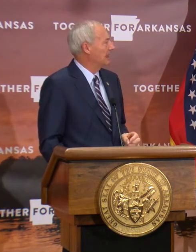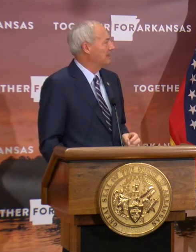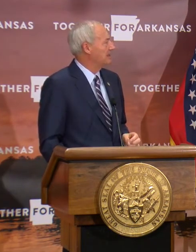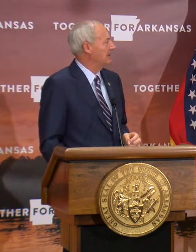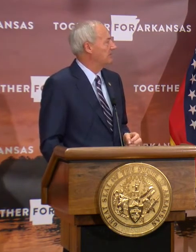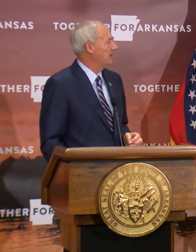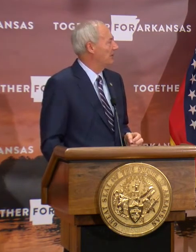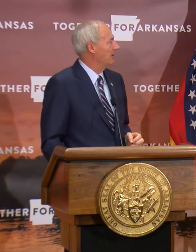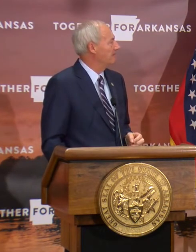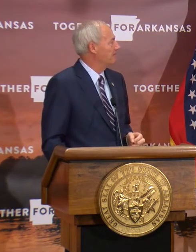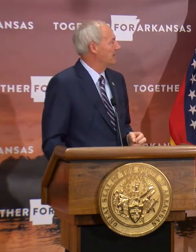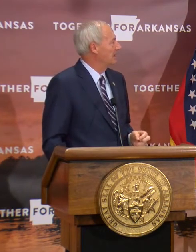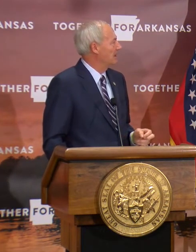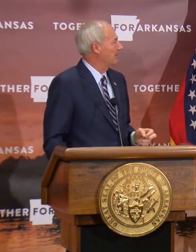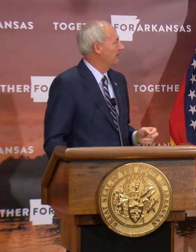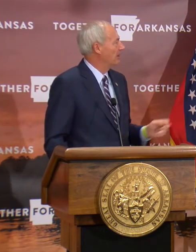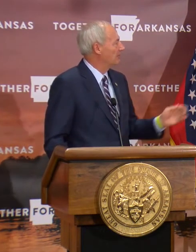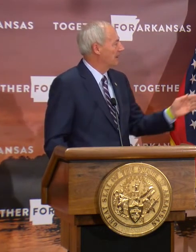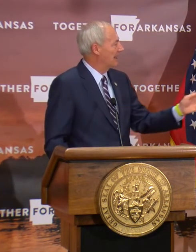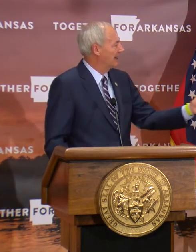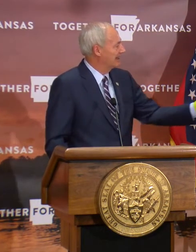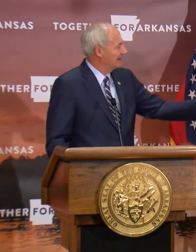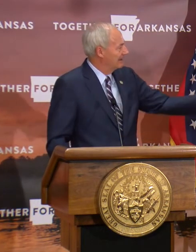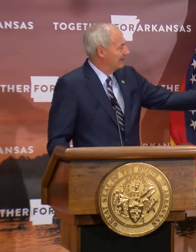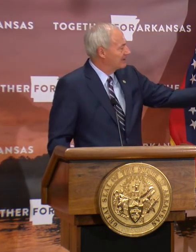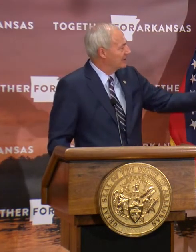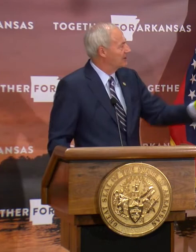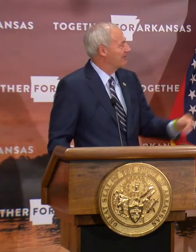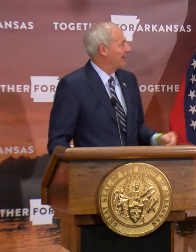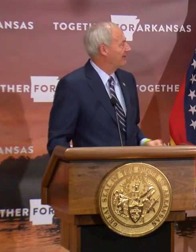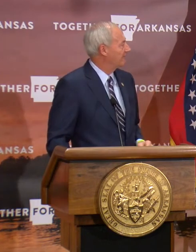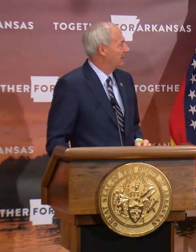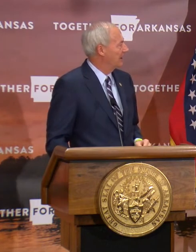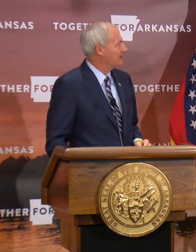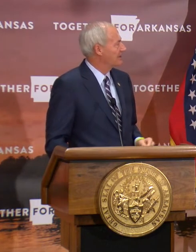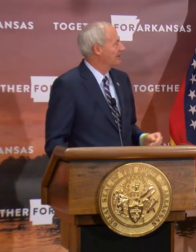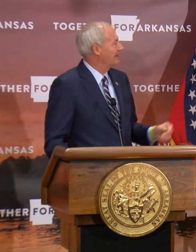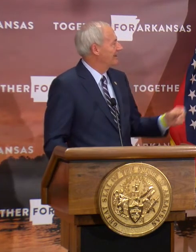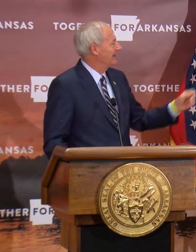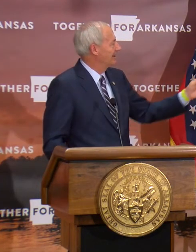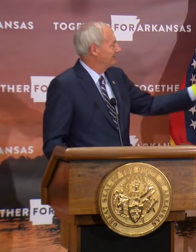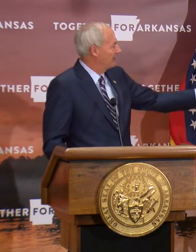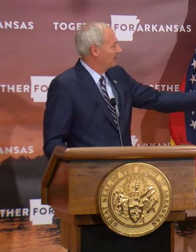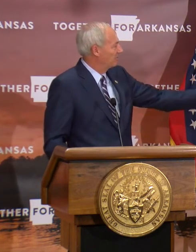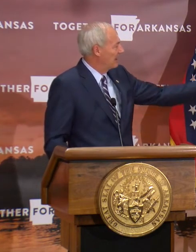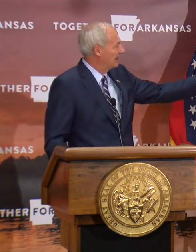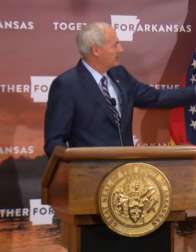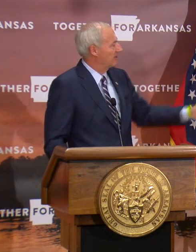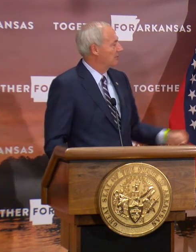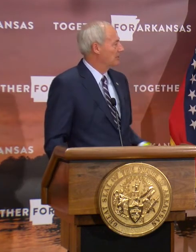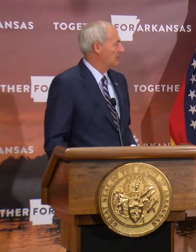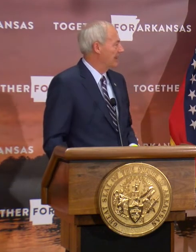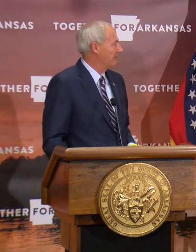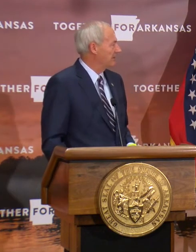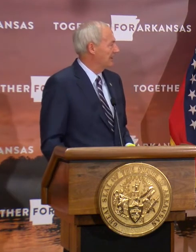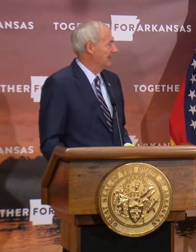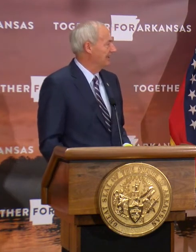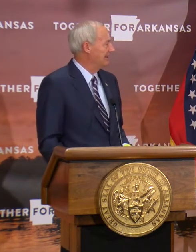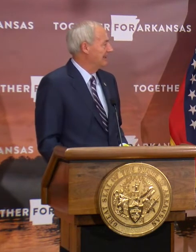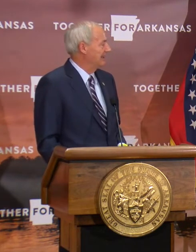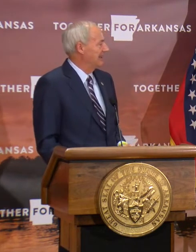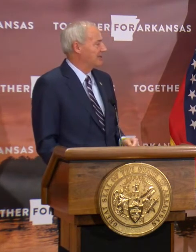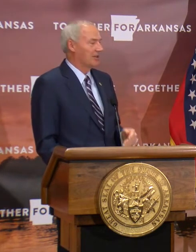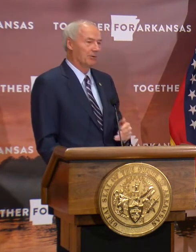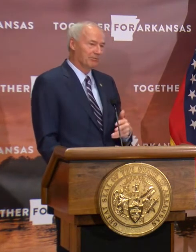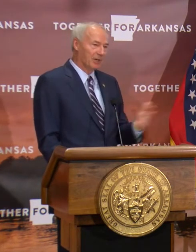19 period, followed by 65 plus, followed by 0 to 17.